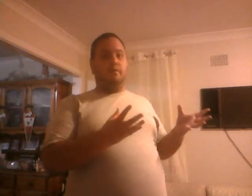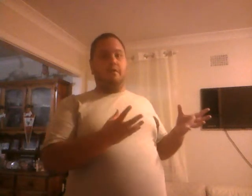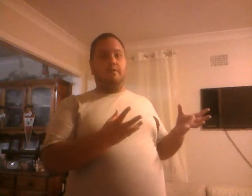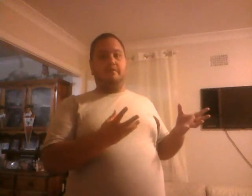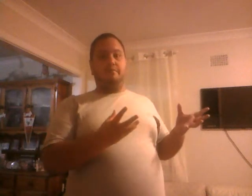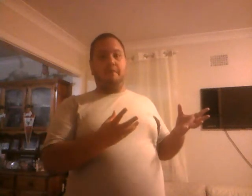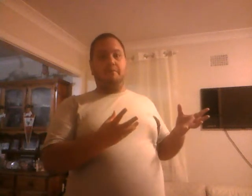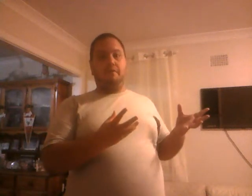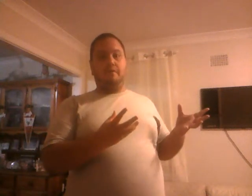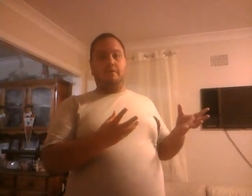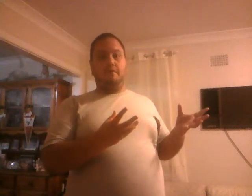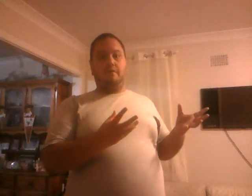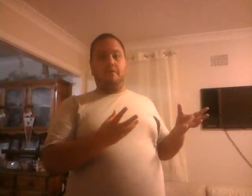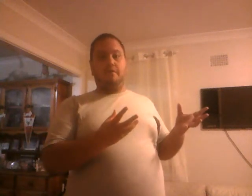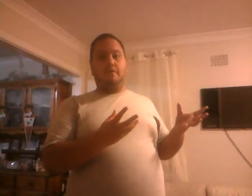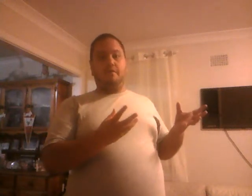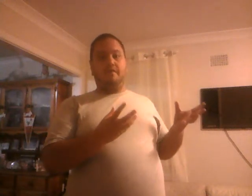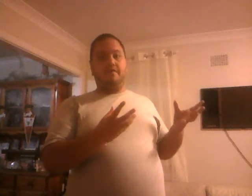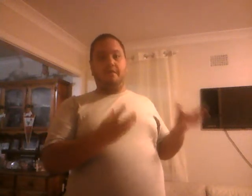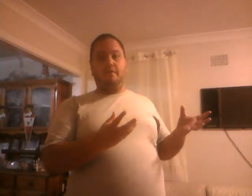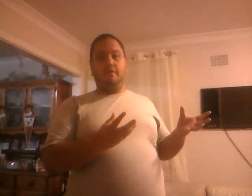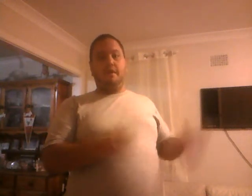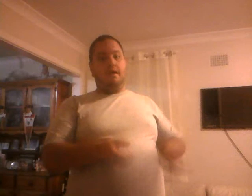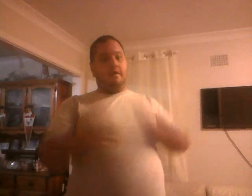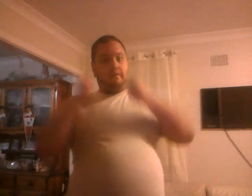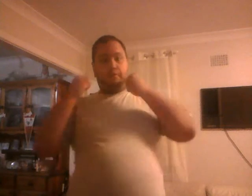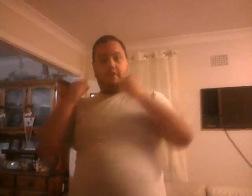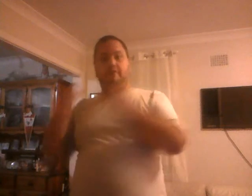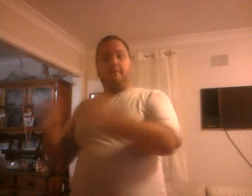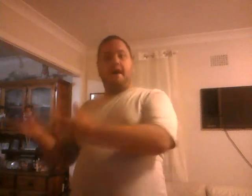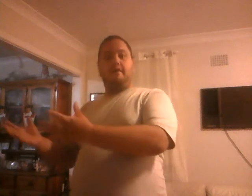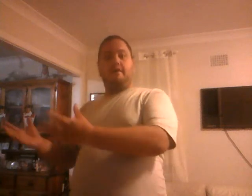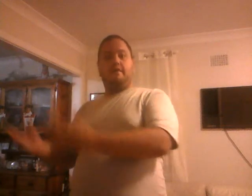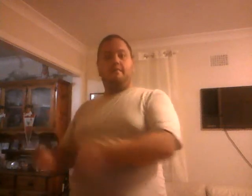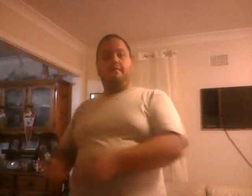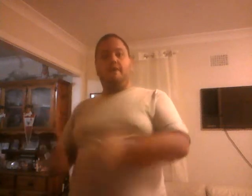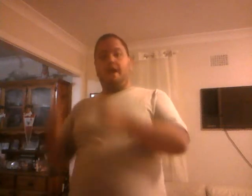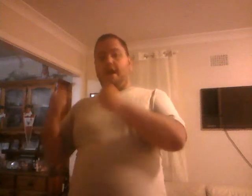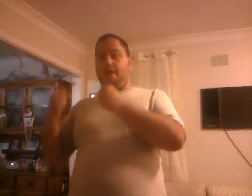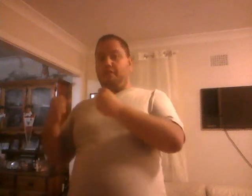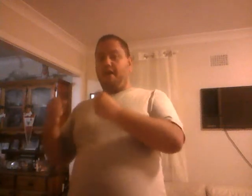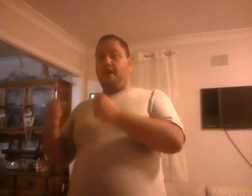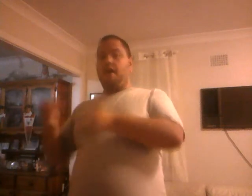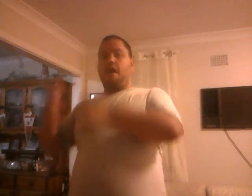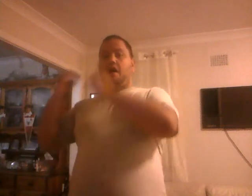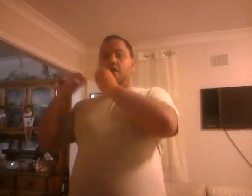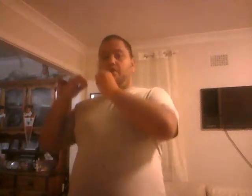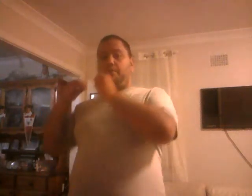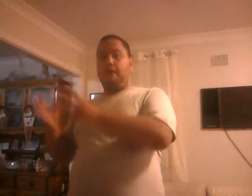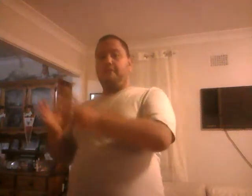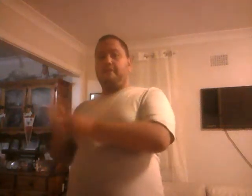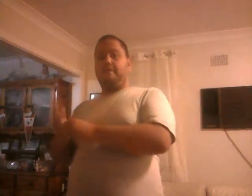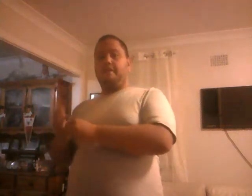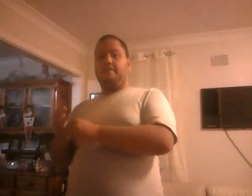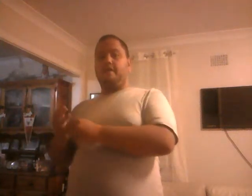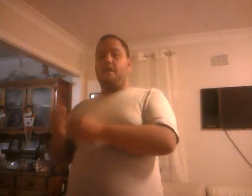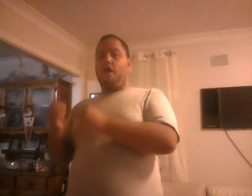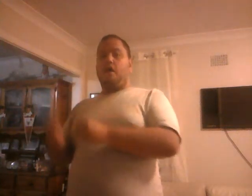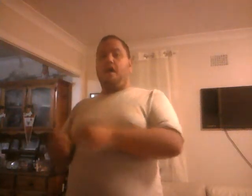all Middle Eastern people resemble? The Prophet Muhammad. And with that, the Prophet, they think, oh,